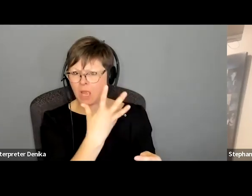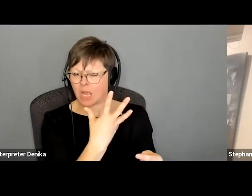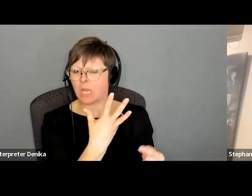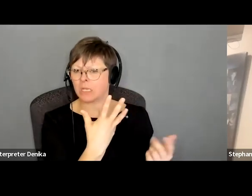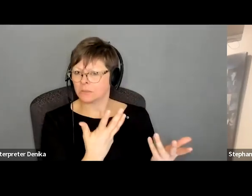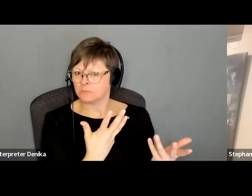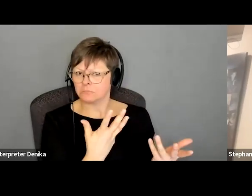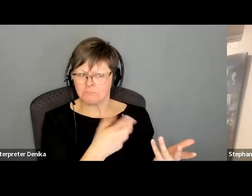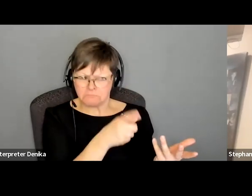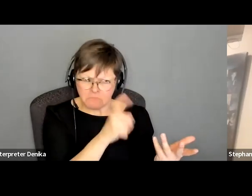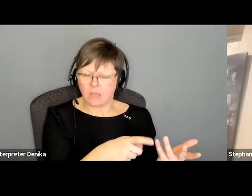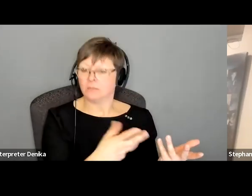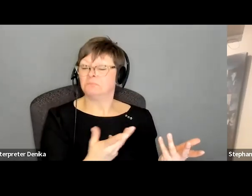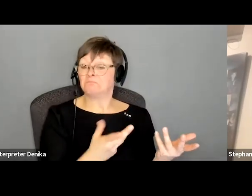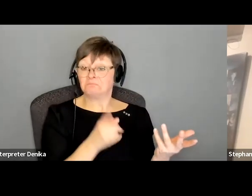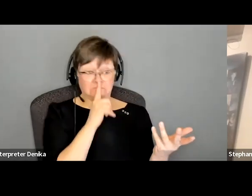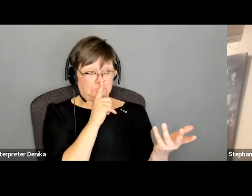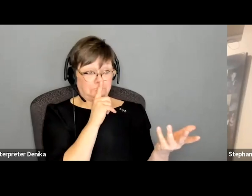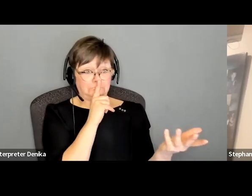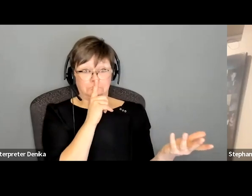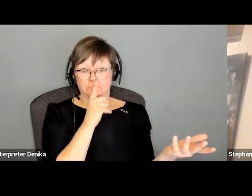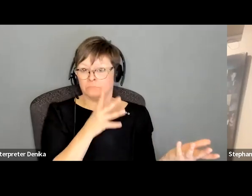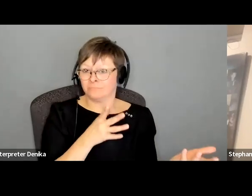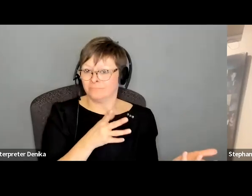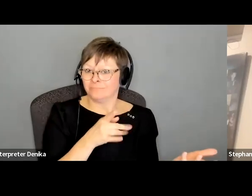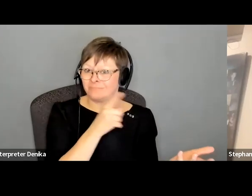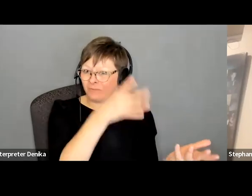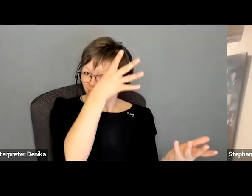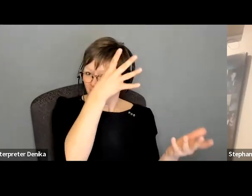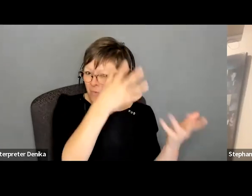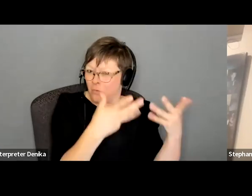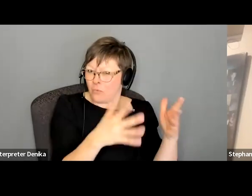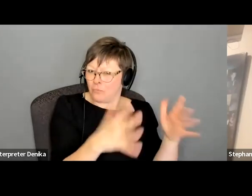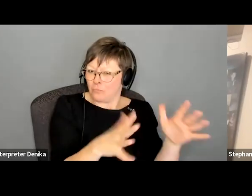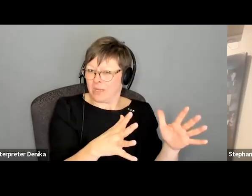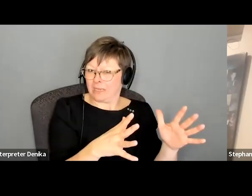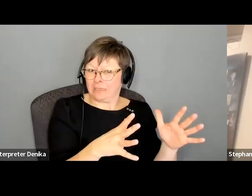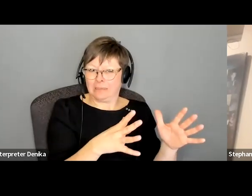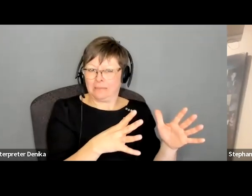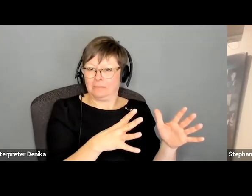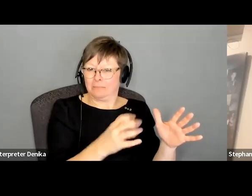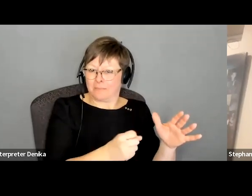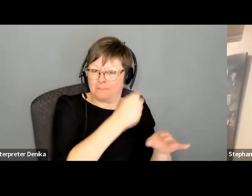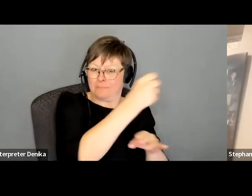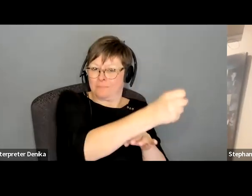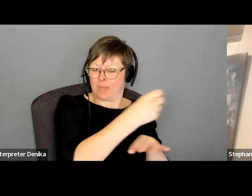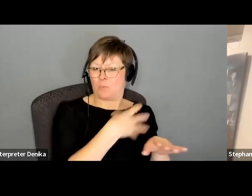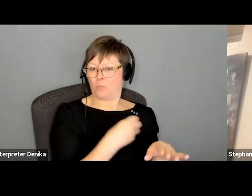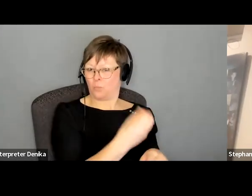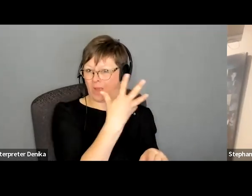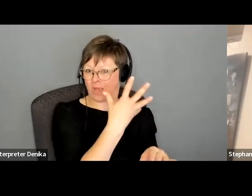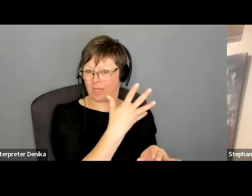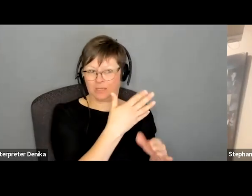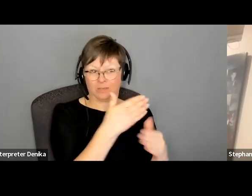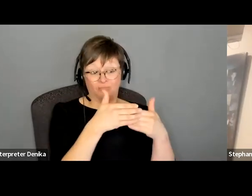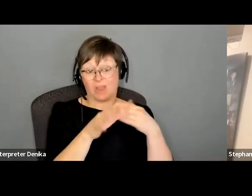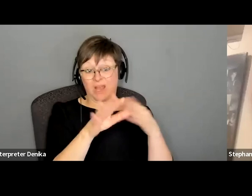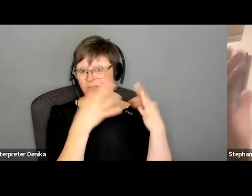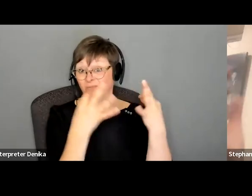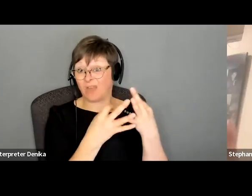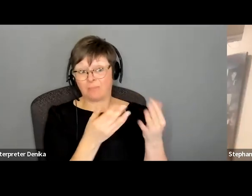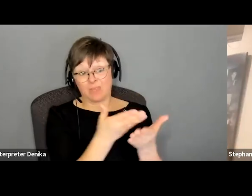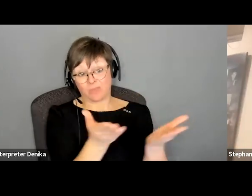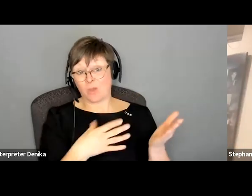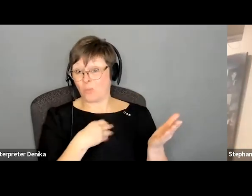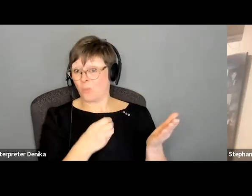because the father they've already cast is white and therefore the rest of the family in this particular instance is white